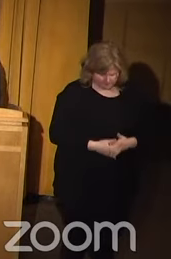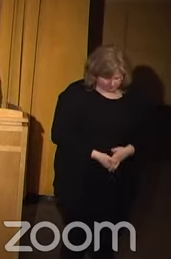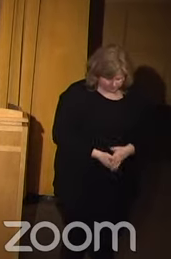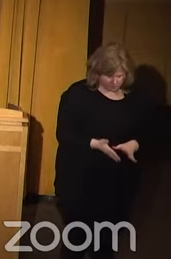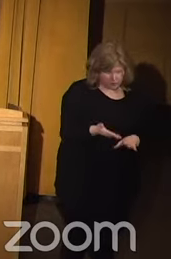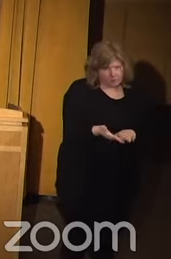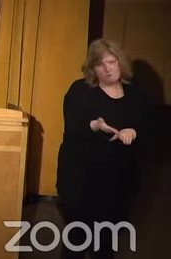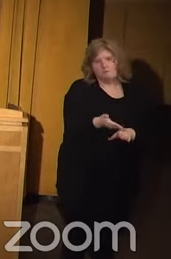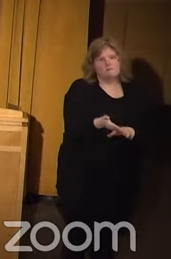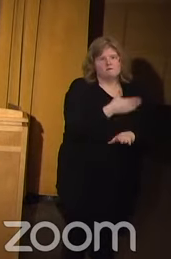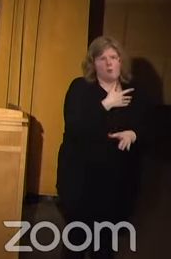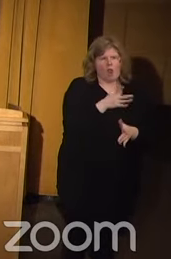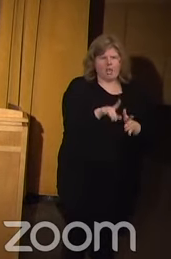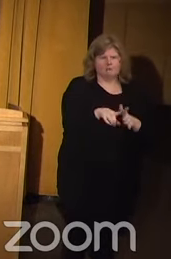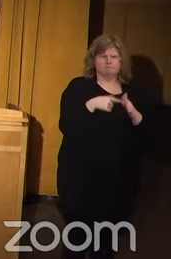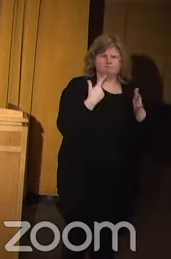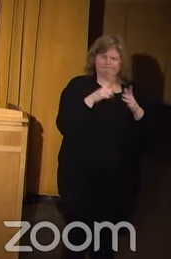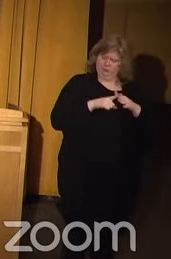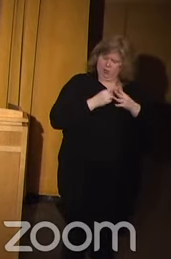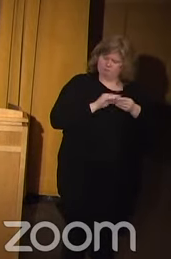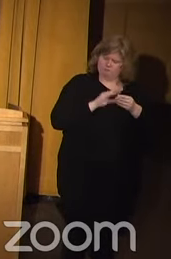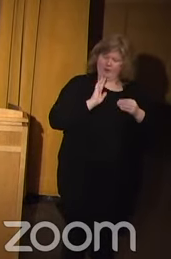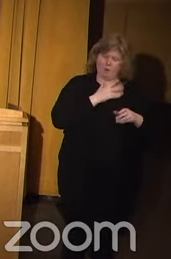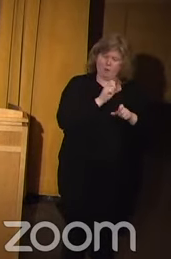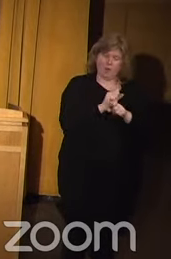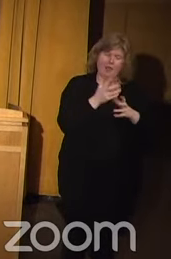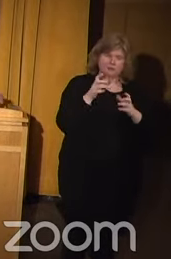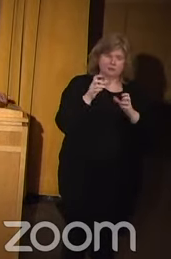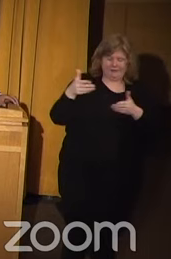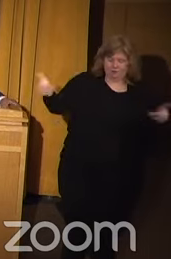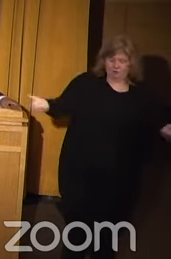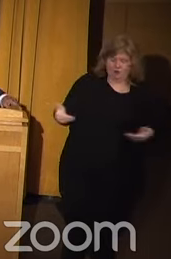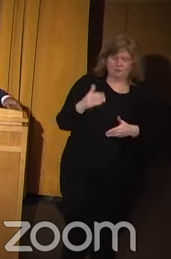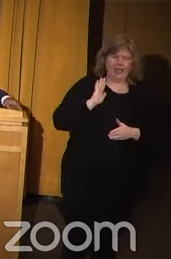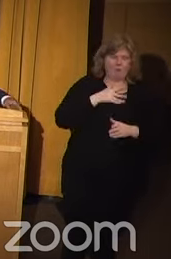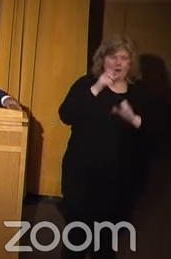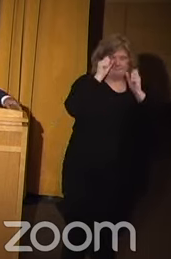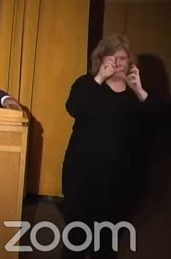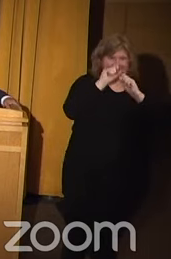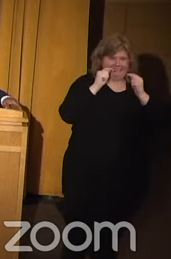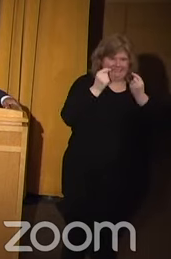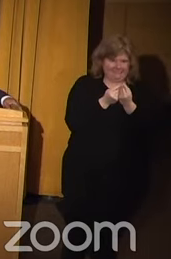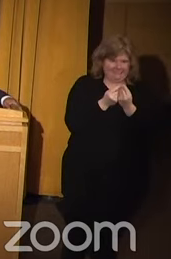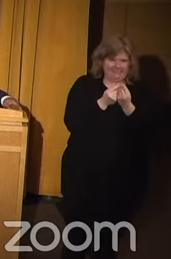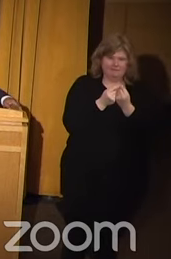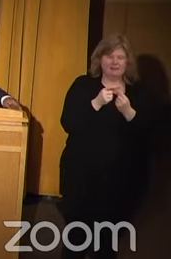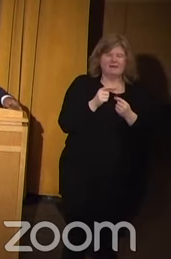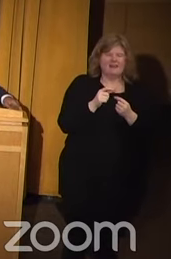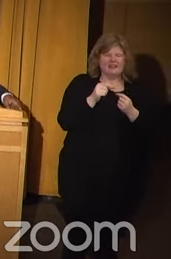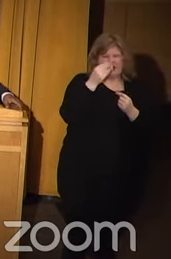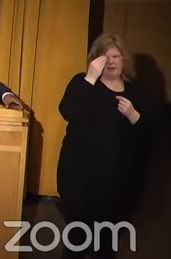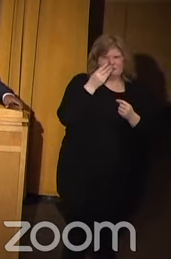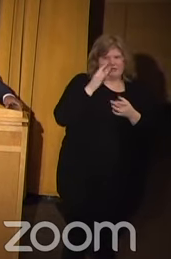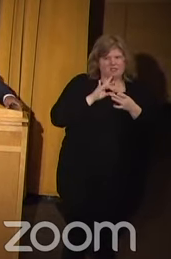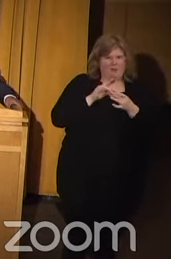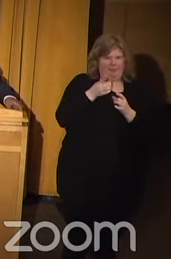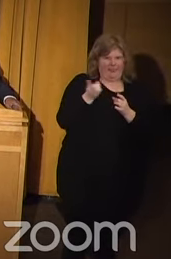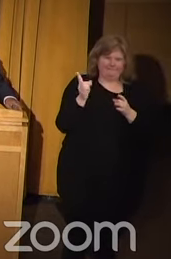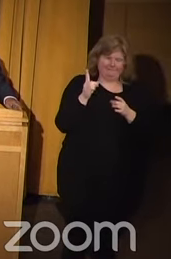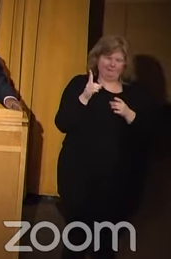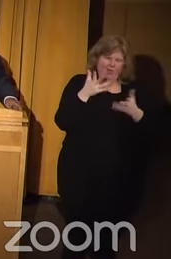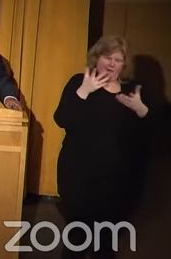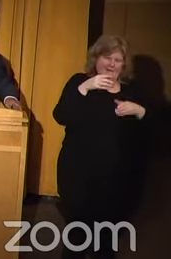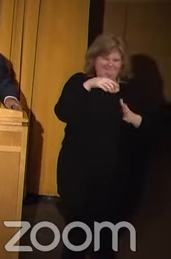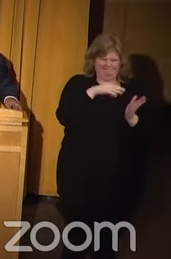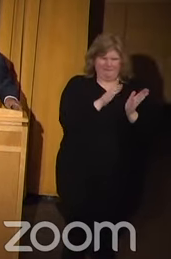Before I talk about our work, do want to introduce our amazing team that we've put together here. Their bios are in the materials, so I'm not so much going to